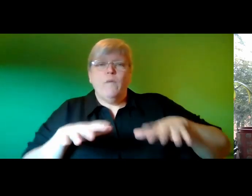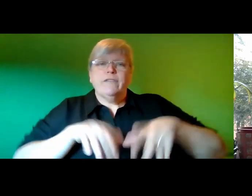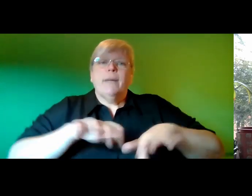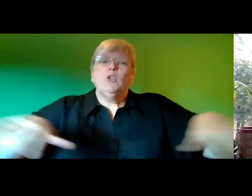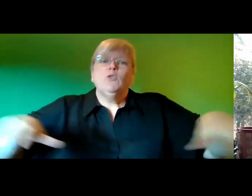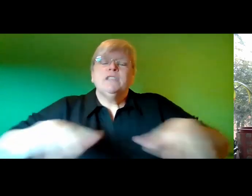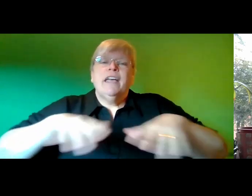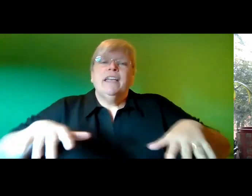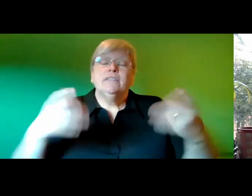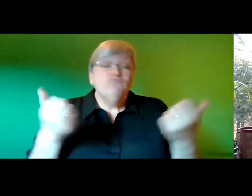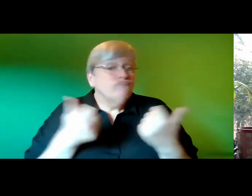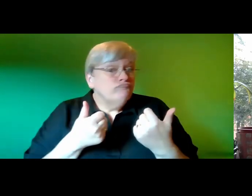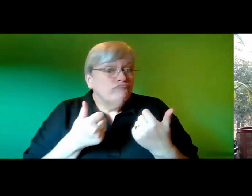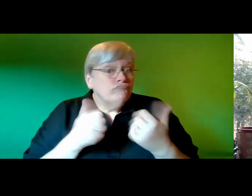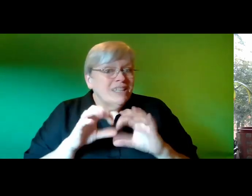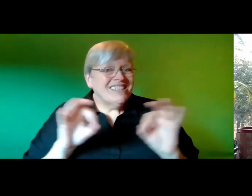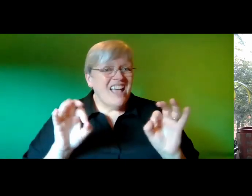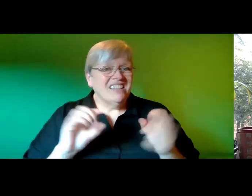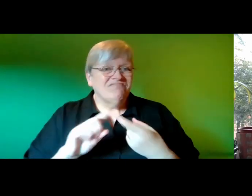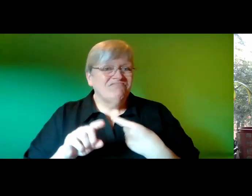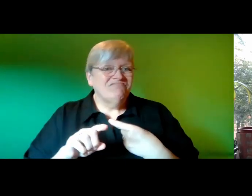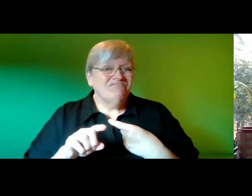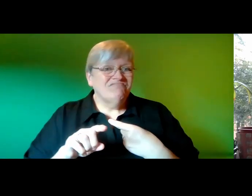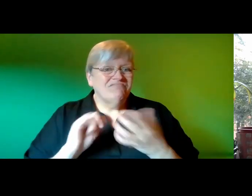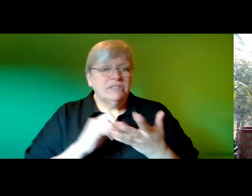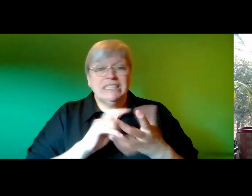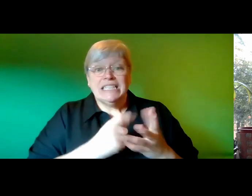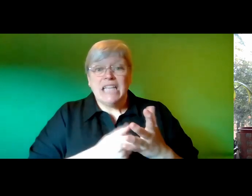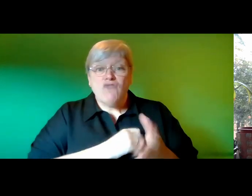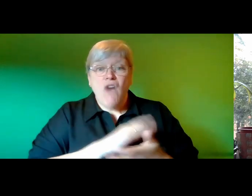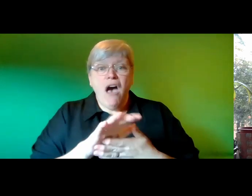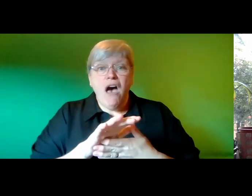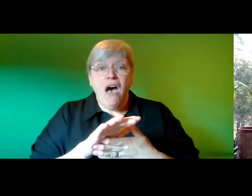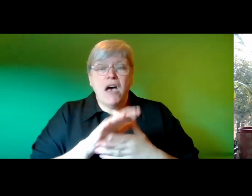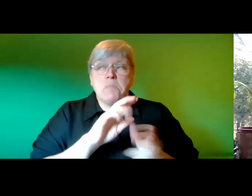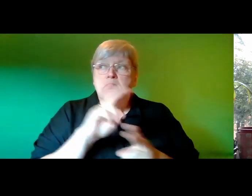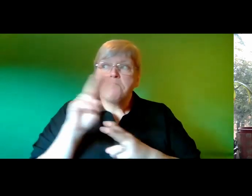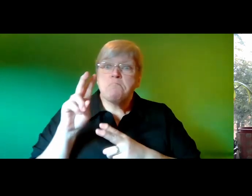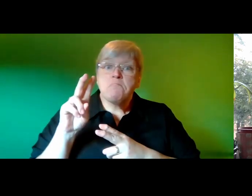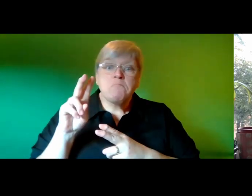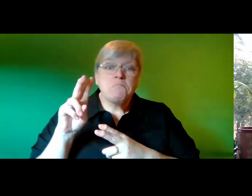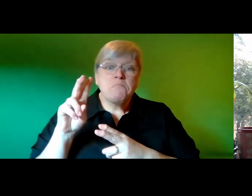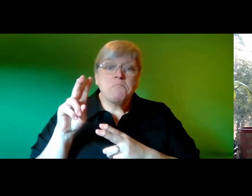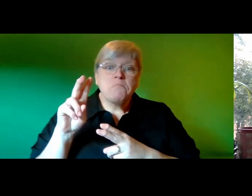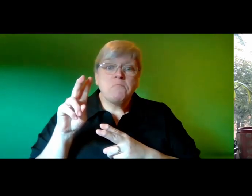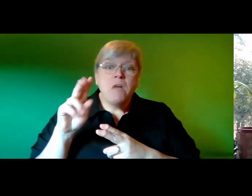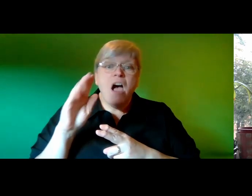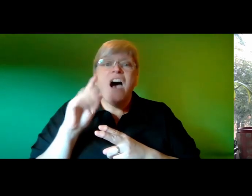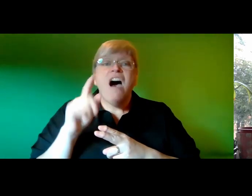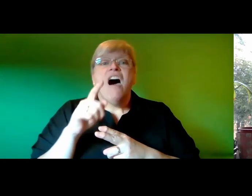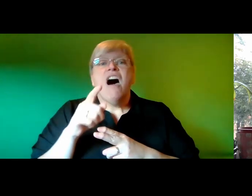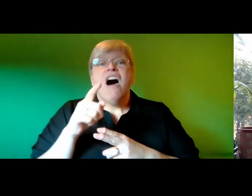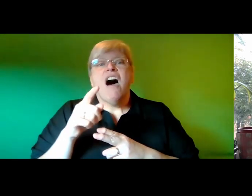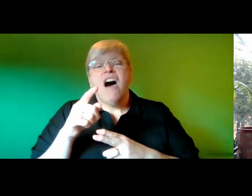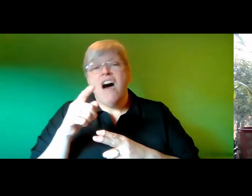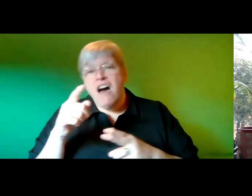violence sarah karina looked out the corner of her eye and saw sarah totally immersed in the